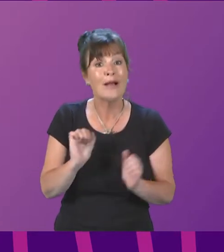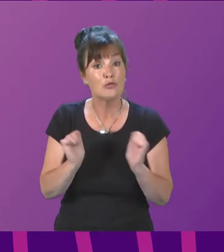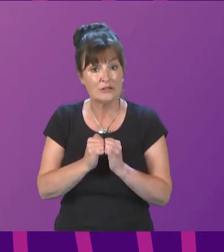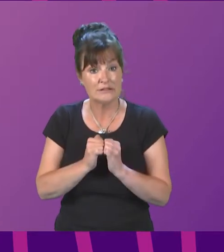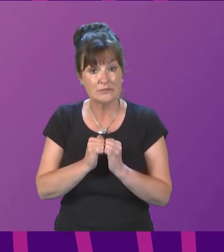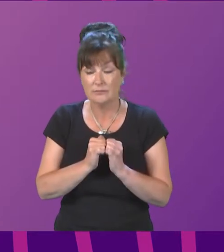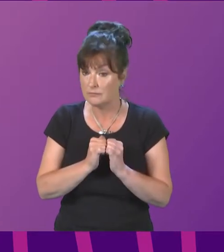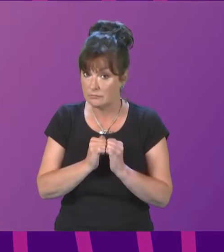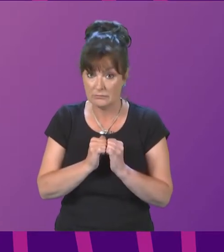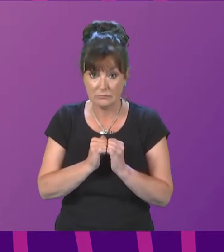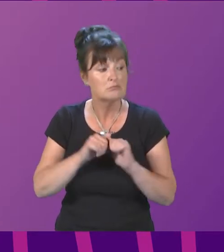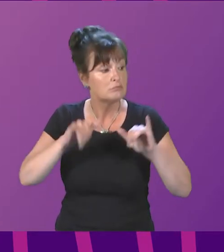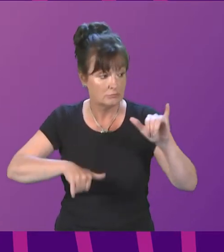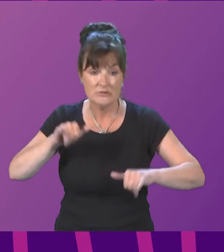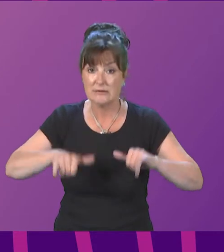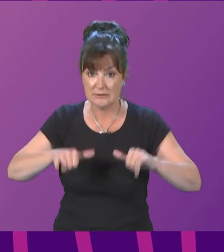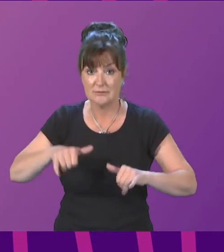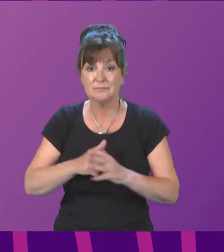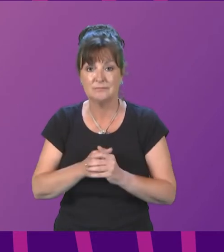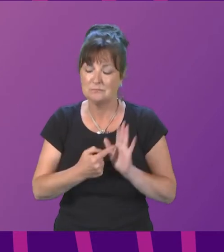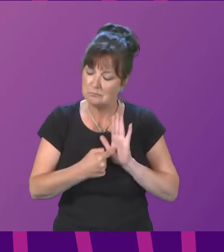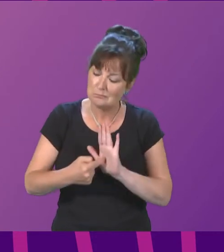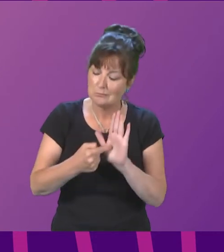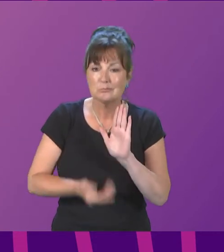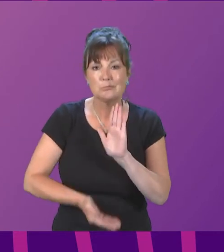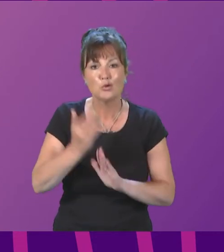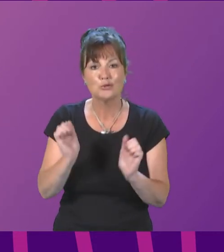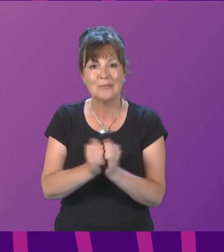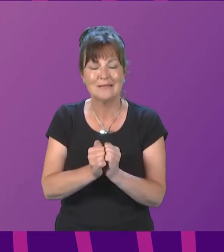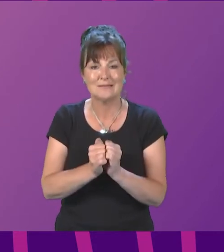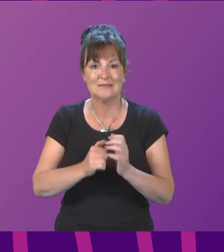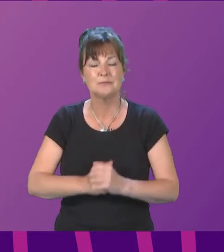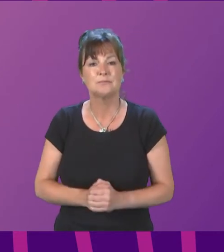all agreed? The motion is therefore agreed.